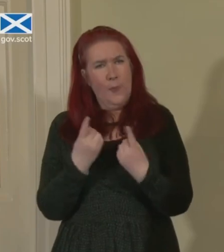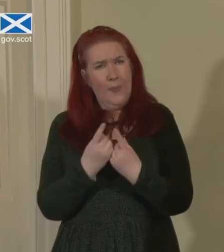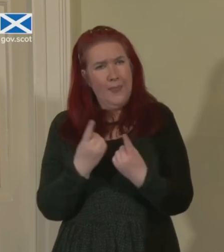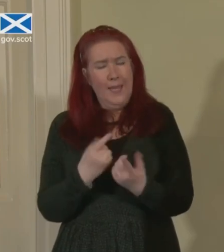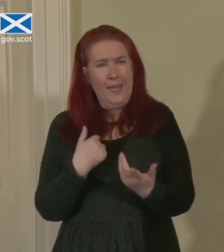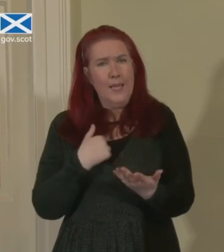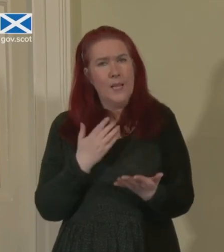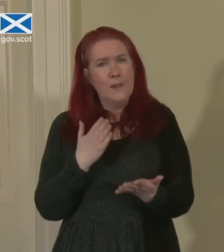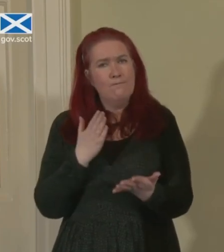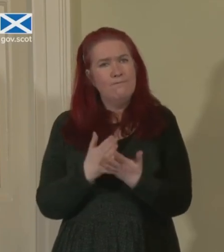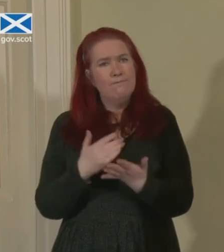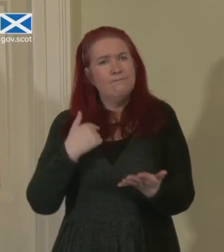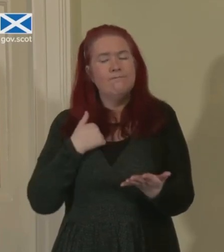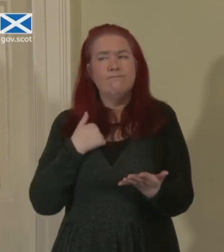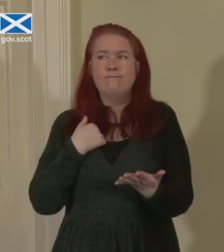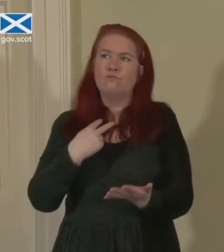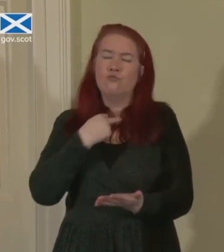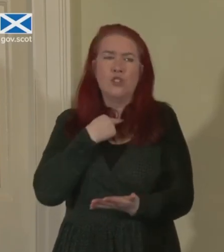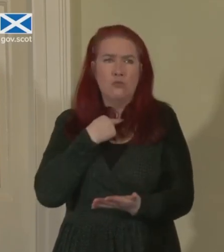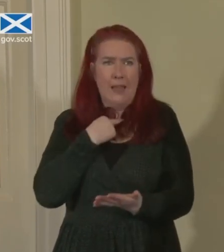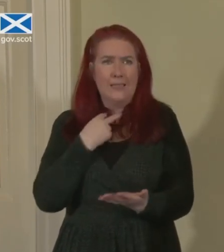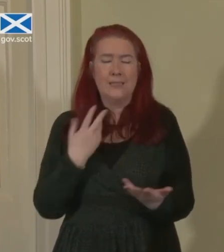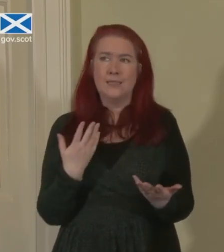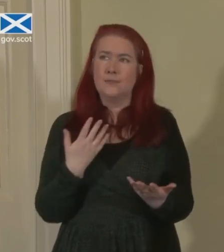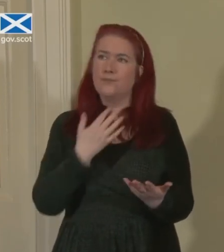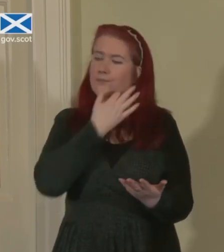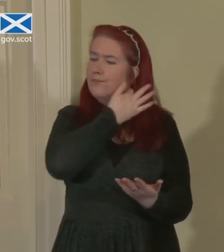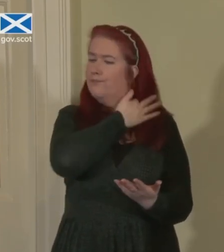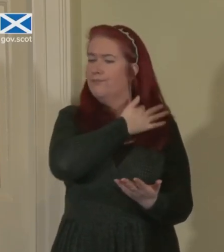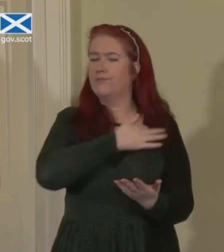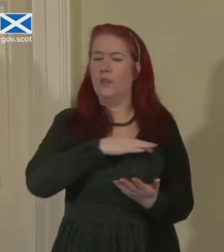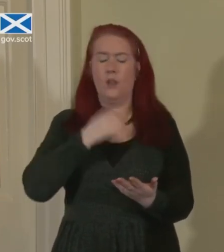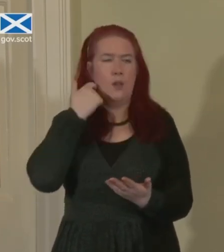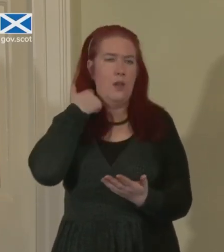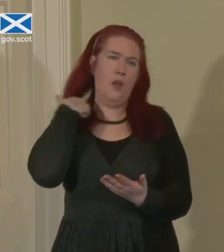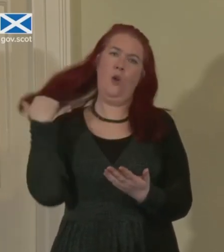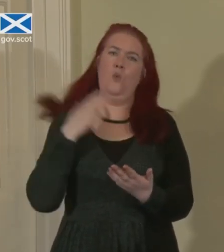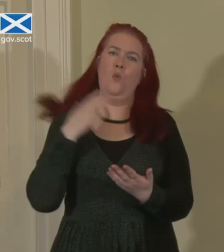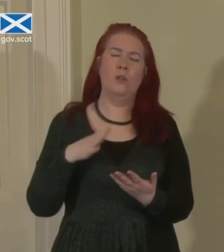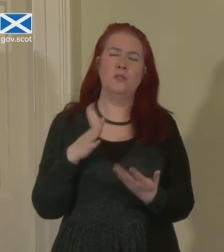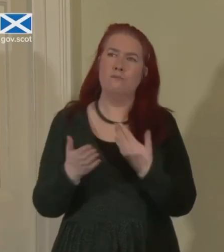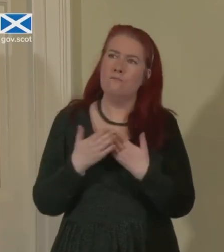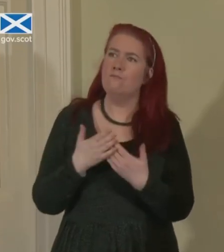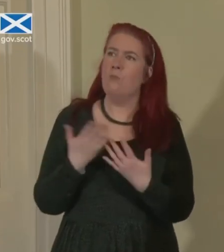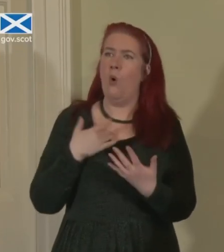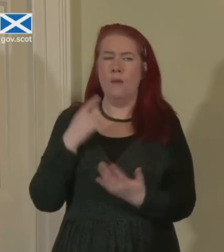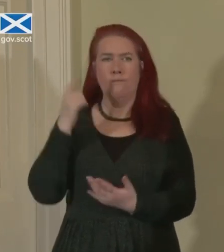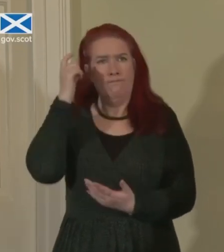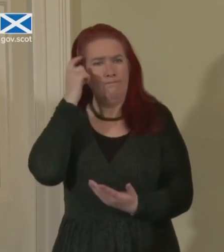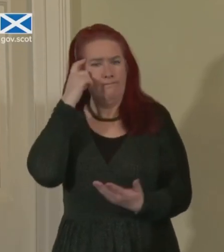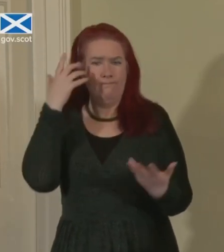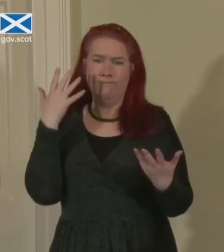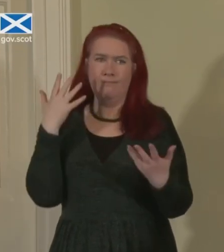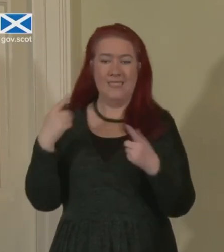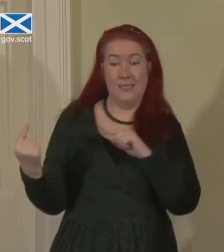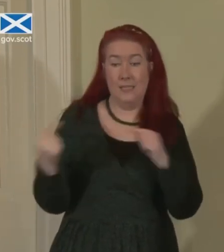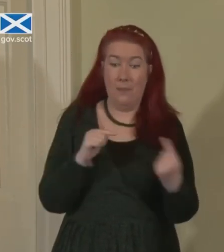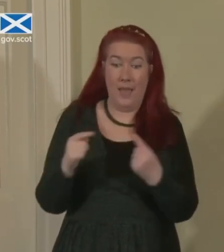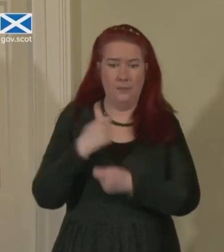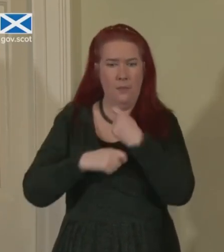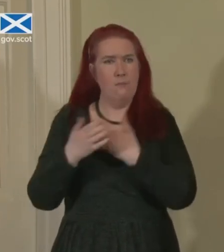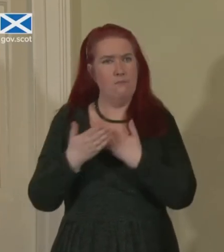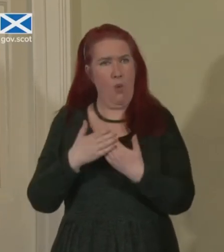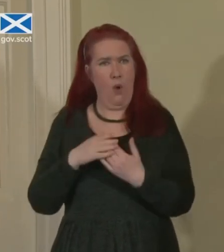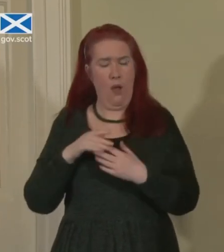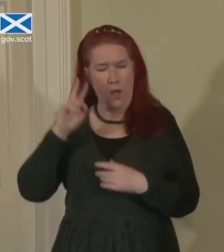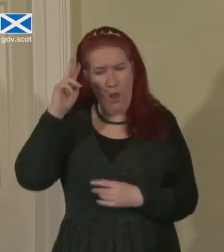regret, I suppose, is not being able to bring a more rational approach to these debates. And I think that goes